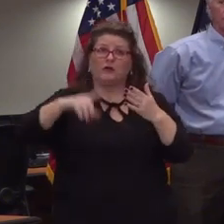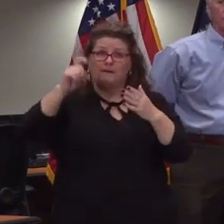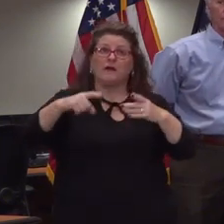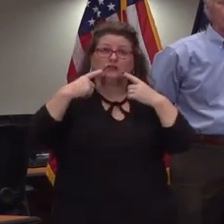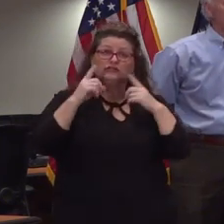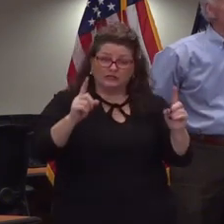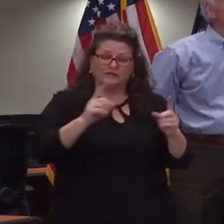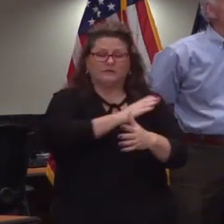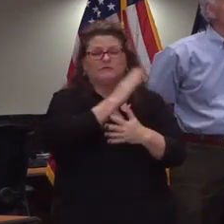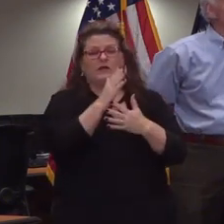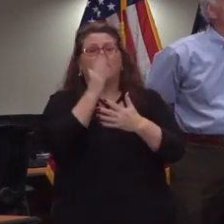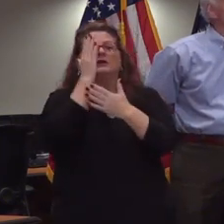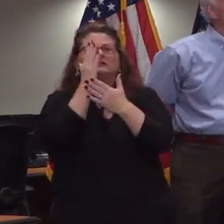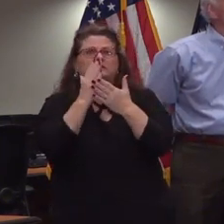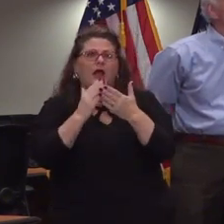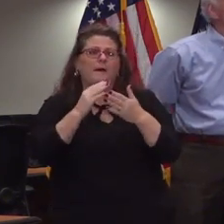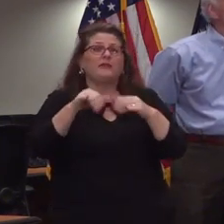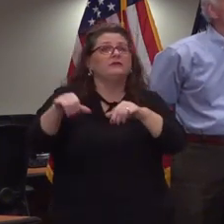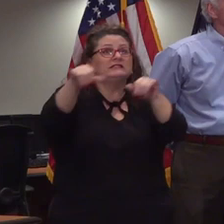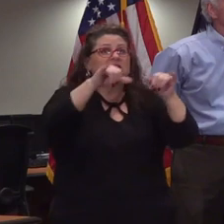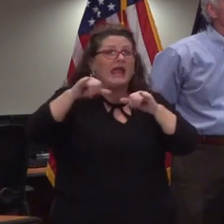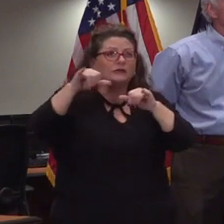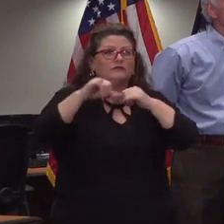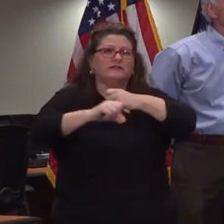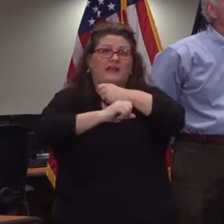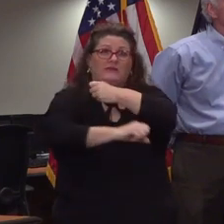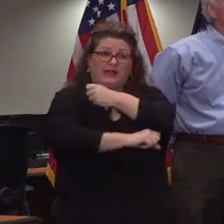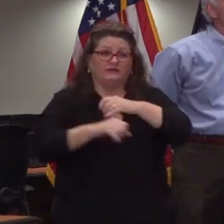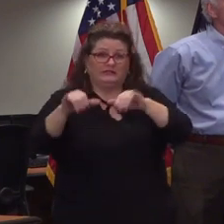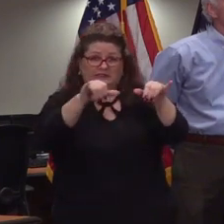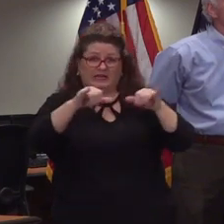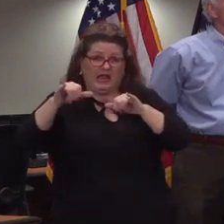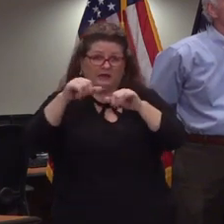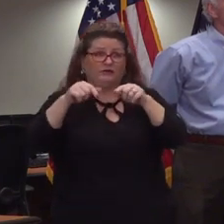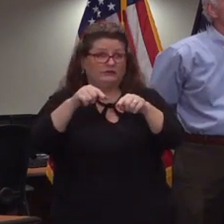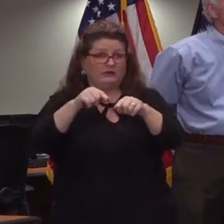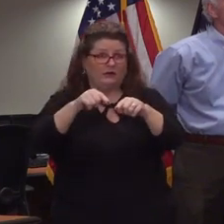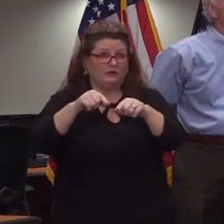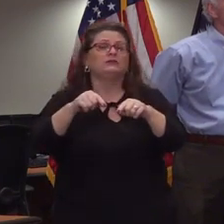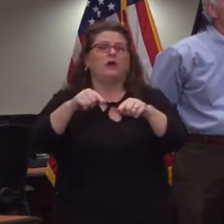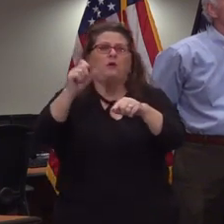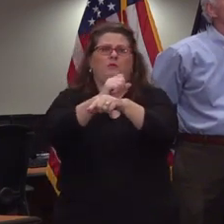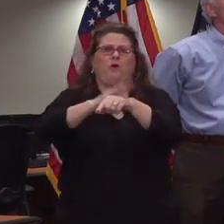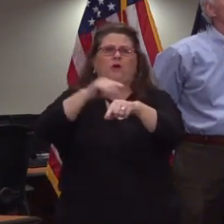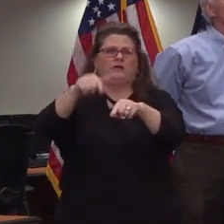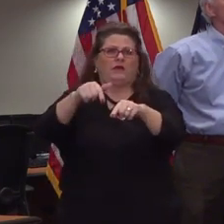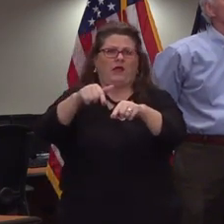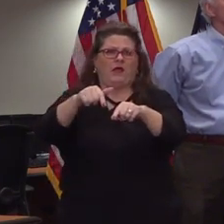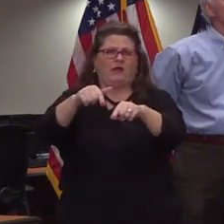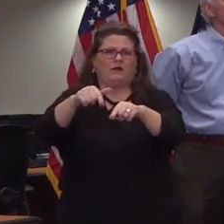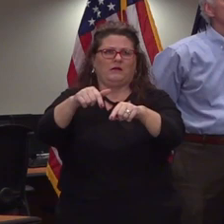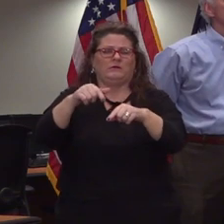but then there's some that are probably more important than others those foundational standards and that's what our group has already been working on internally with some